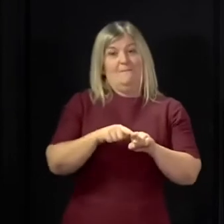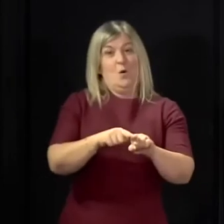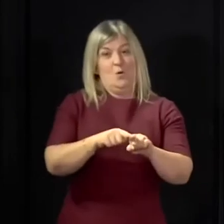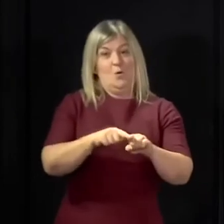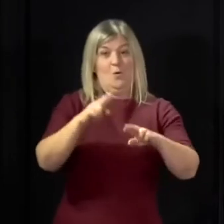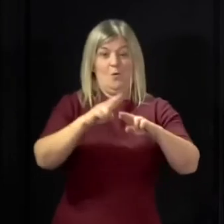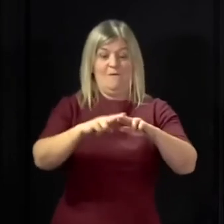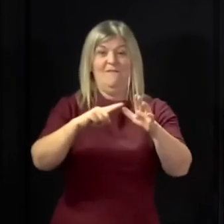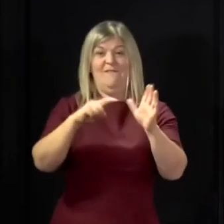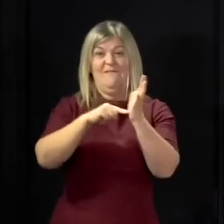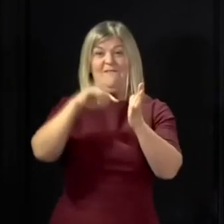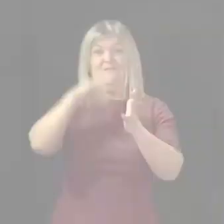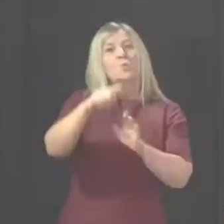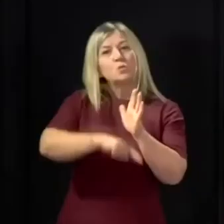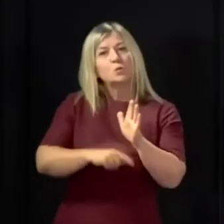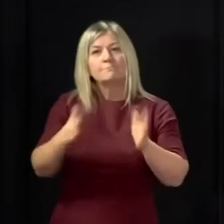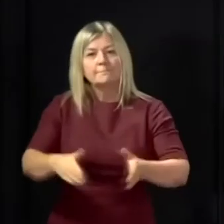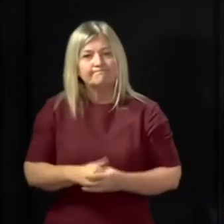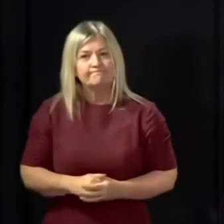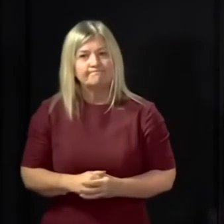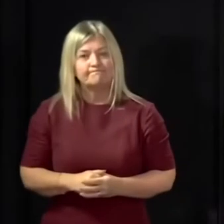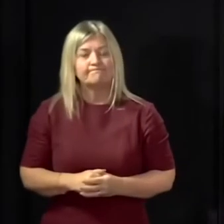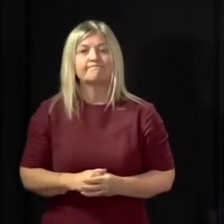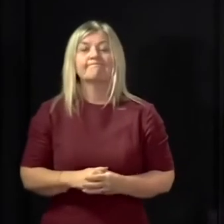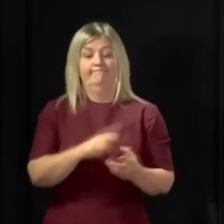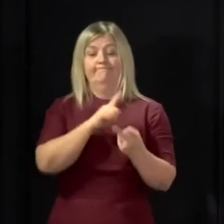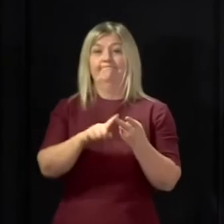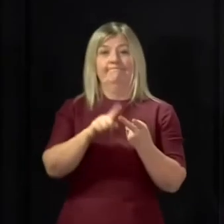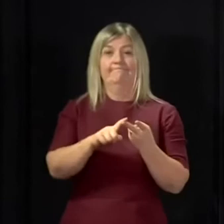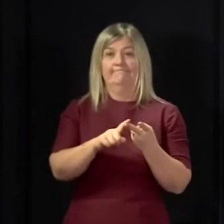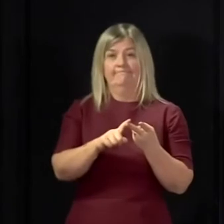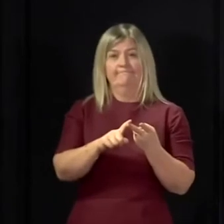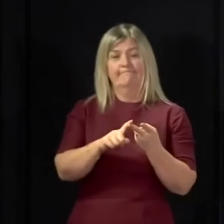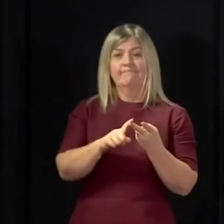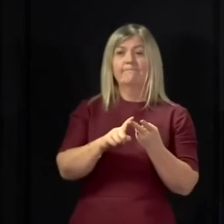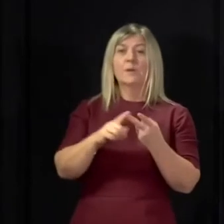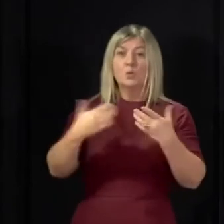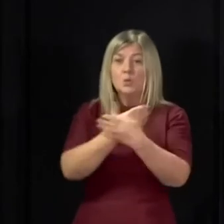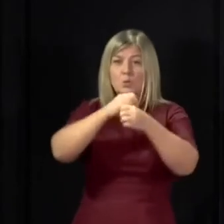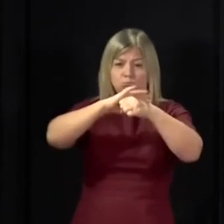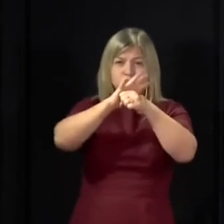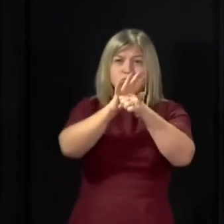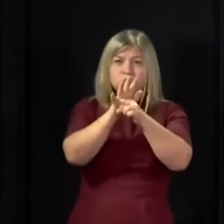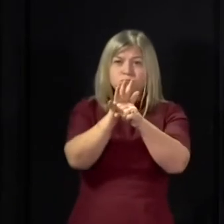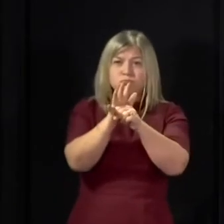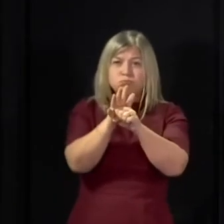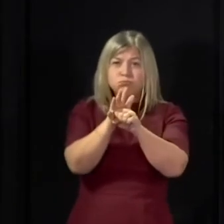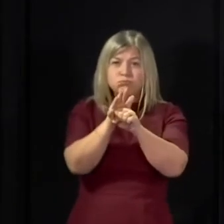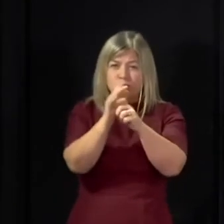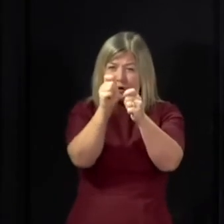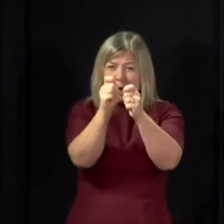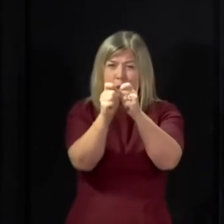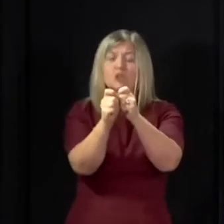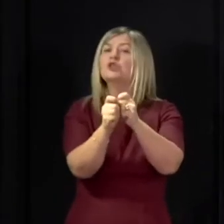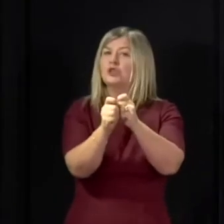obvious but it is really important. Secondly in order to reduce the risk of more of this strain being imported into Scotland we intend to maintain